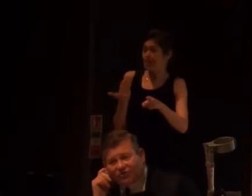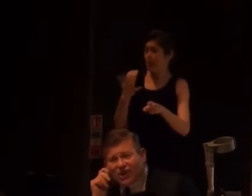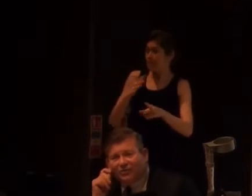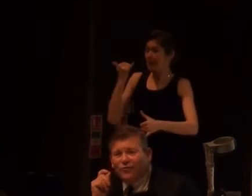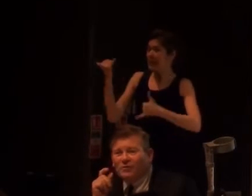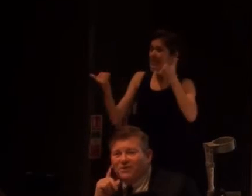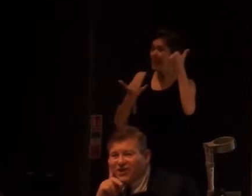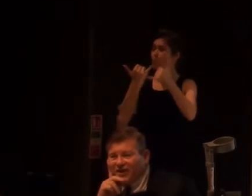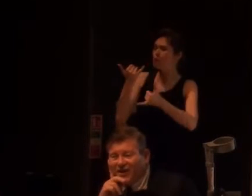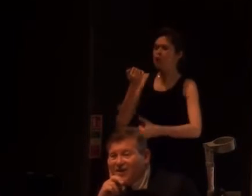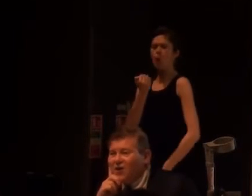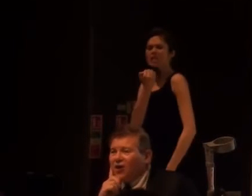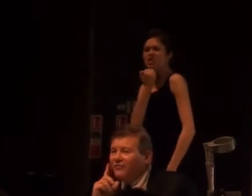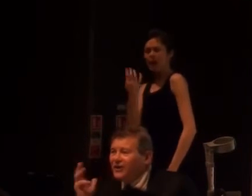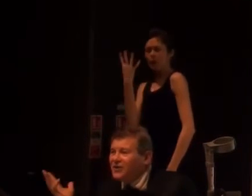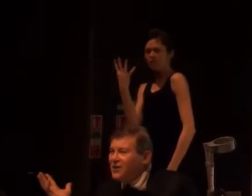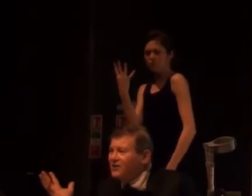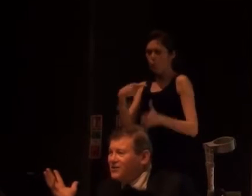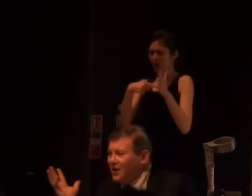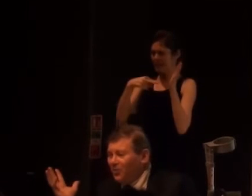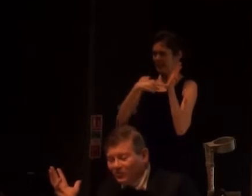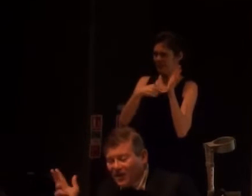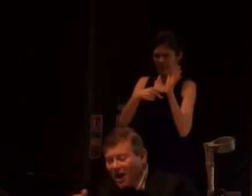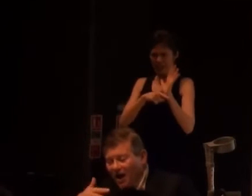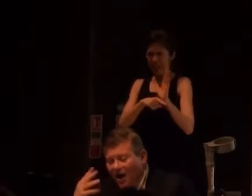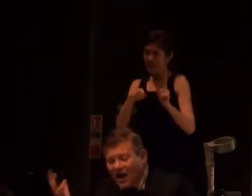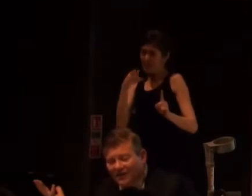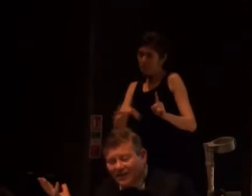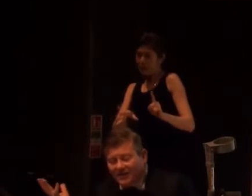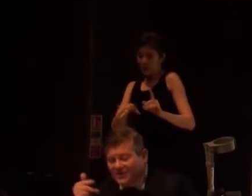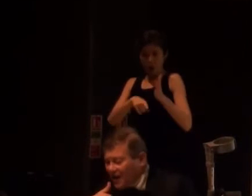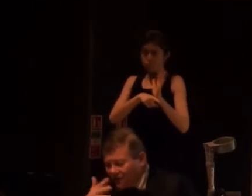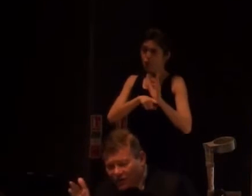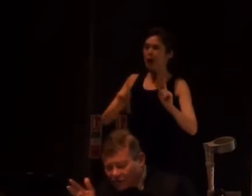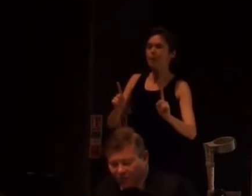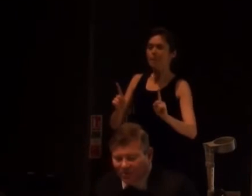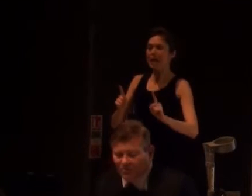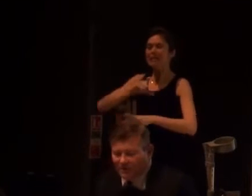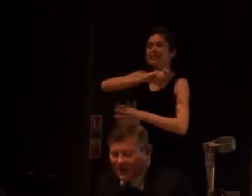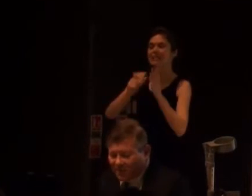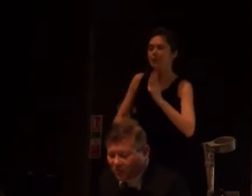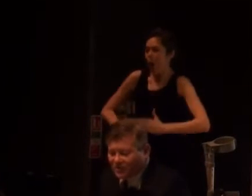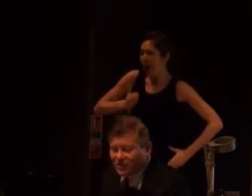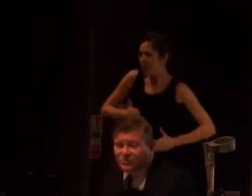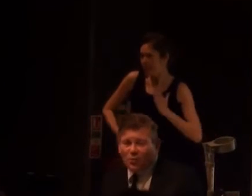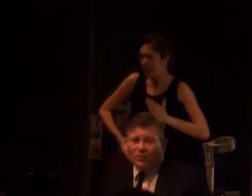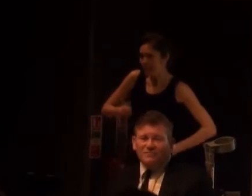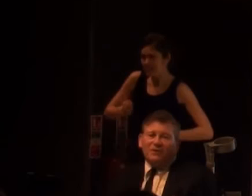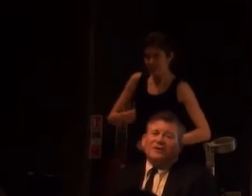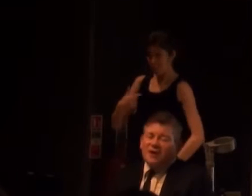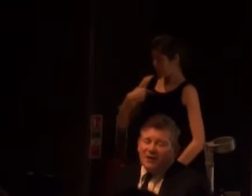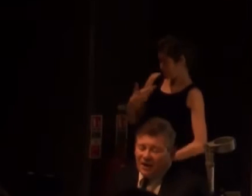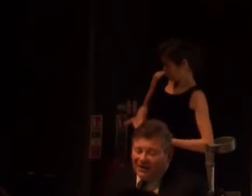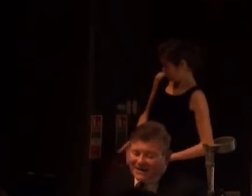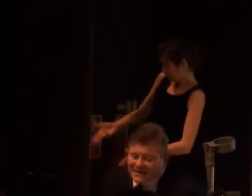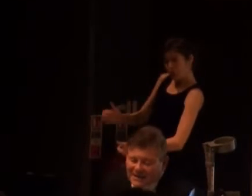extent on Channel 4 in particular, of these disabled athletes. I've got no problem with people who want to do sports,